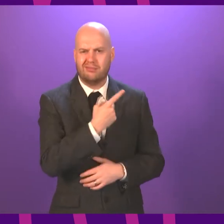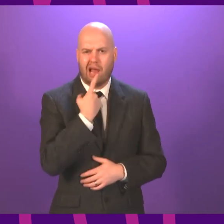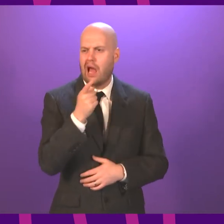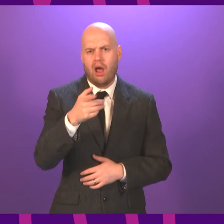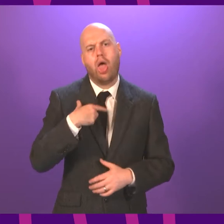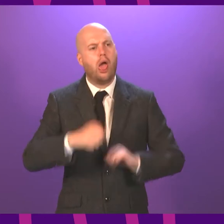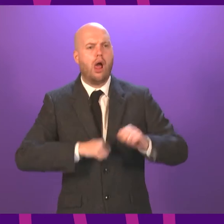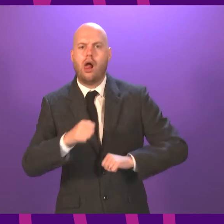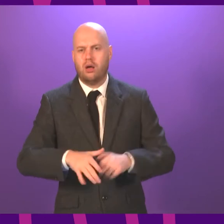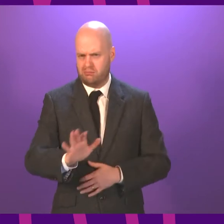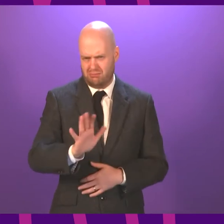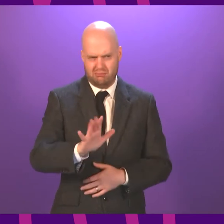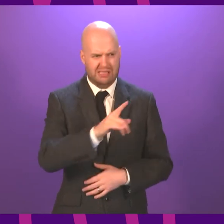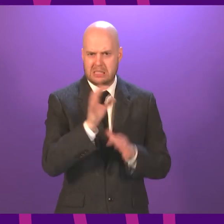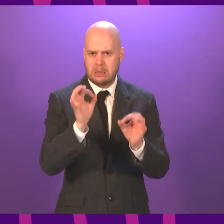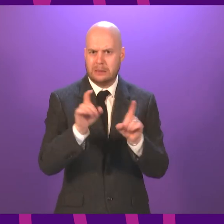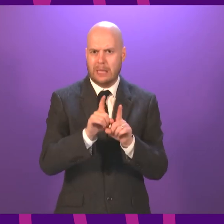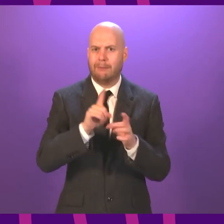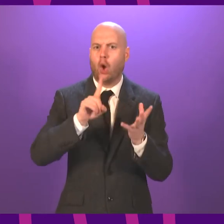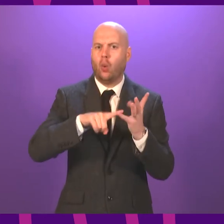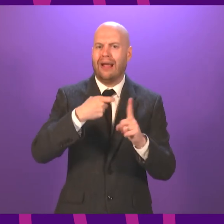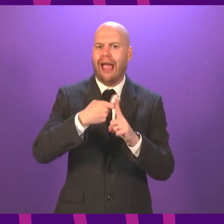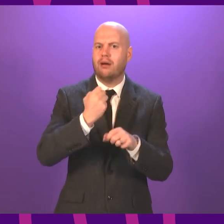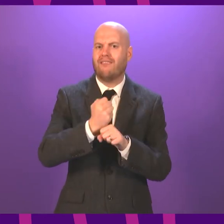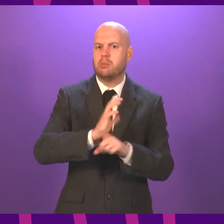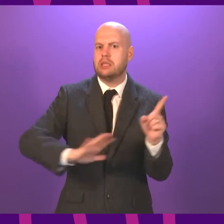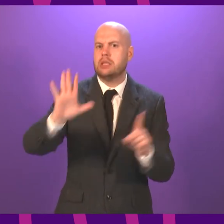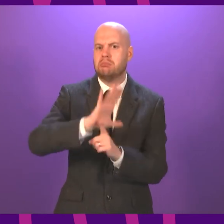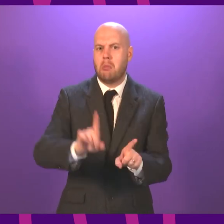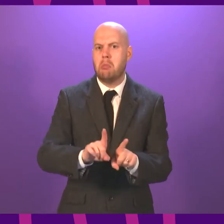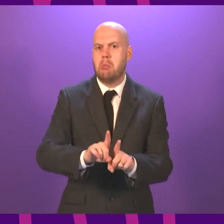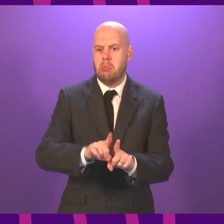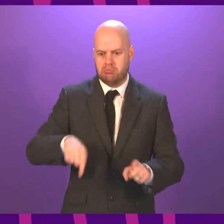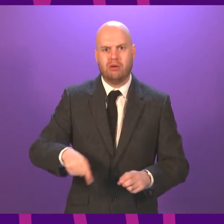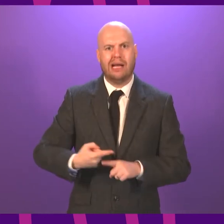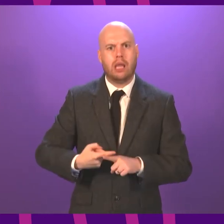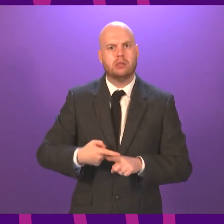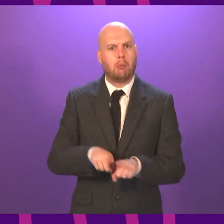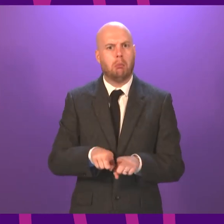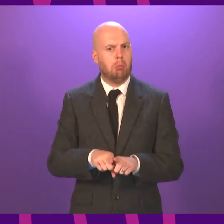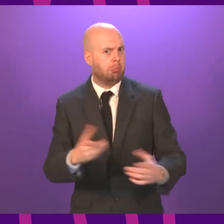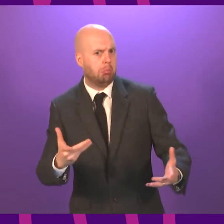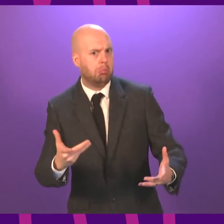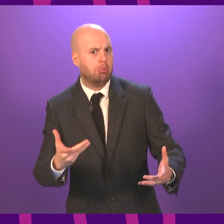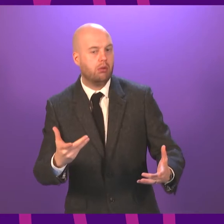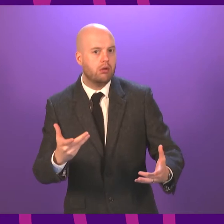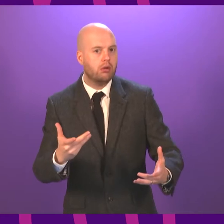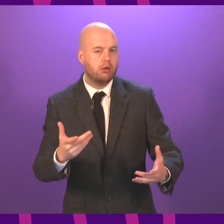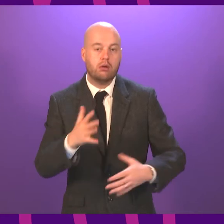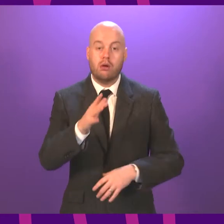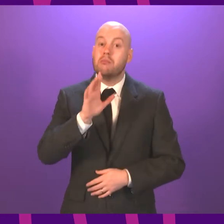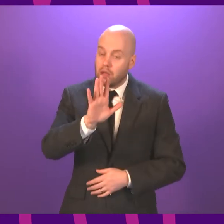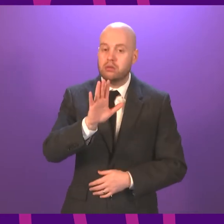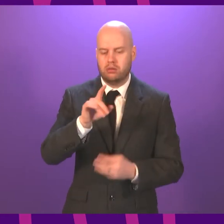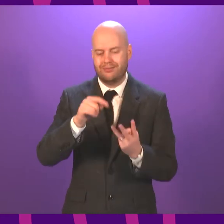approach that has been taken by the UK government for the English system. So that's another important point. But this one is perhaps more